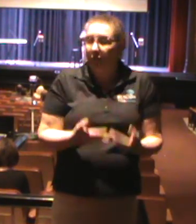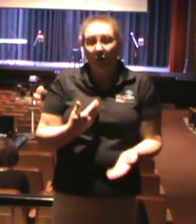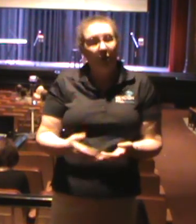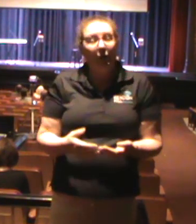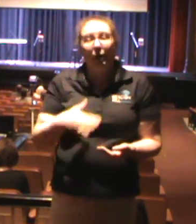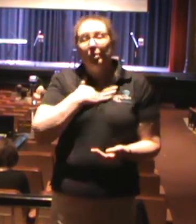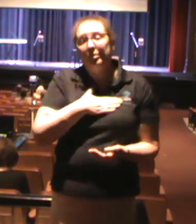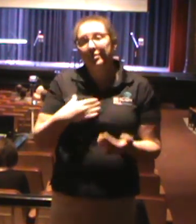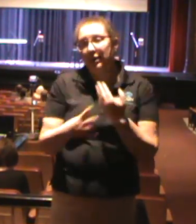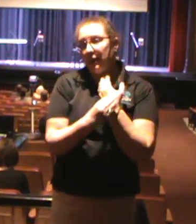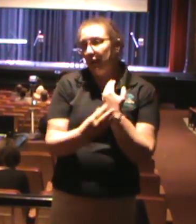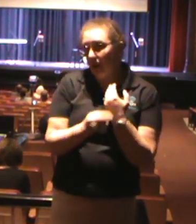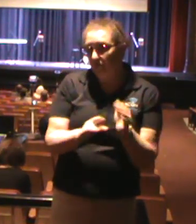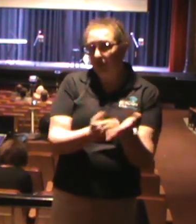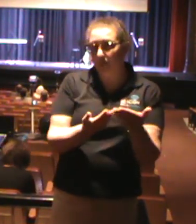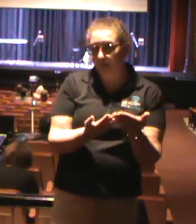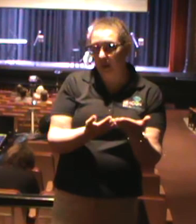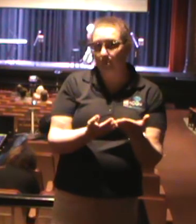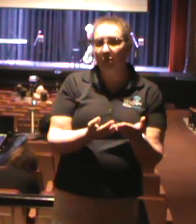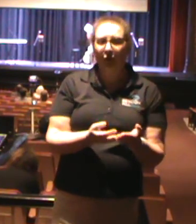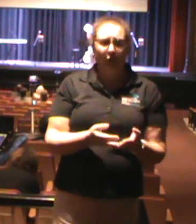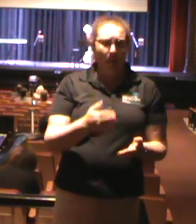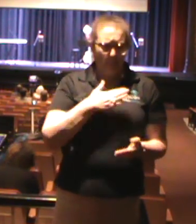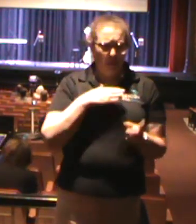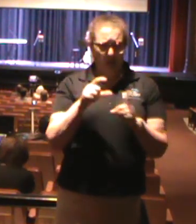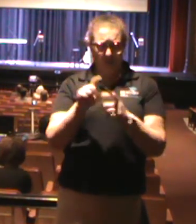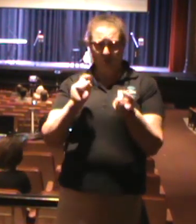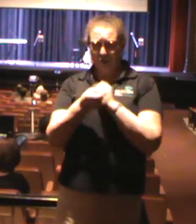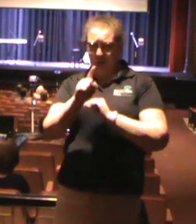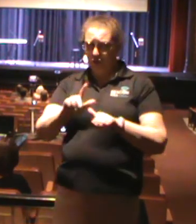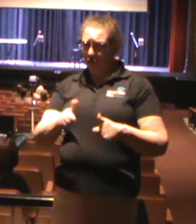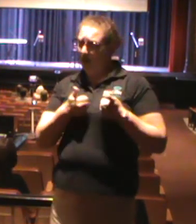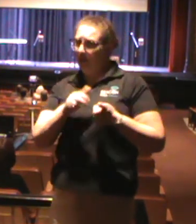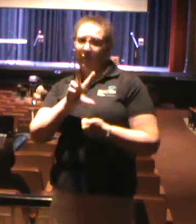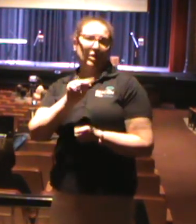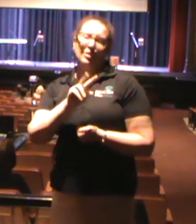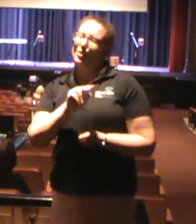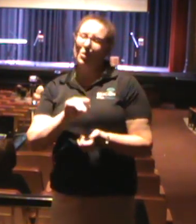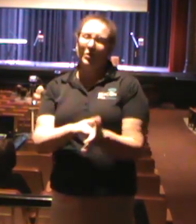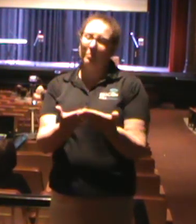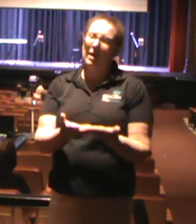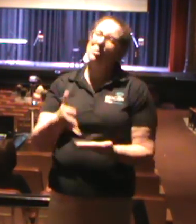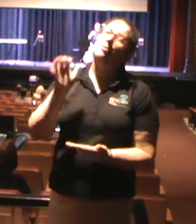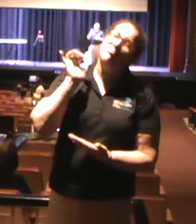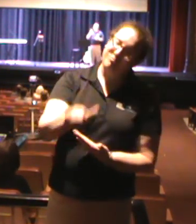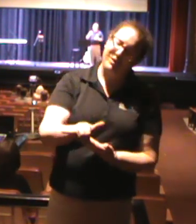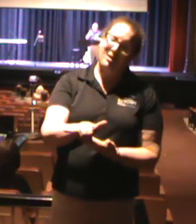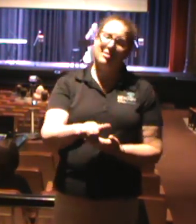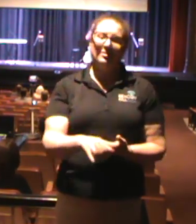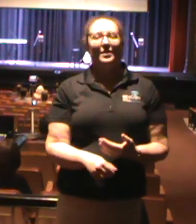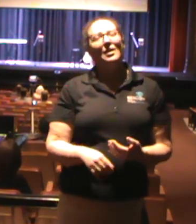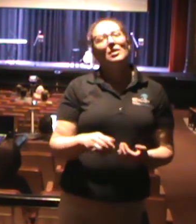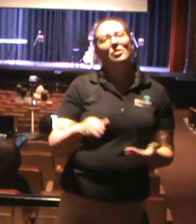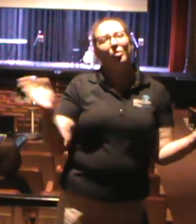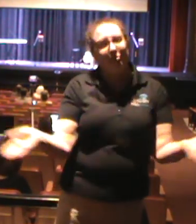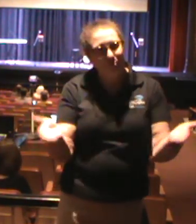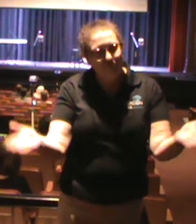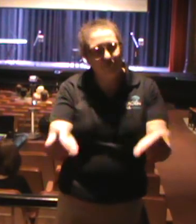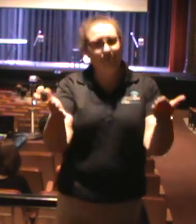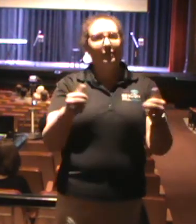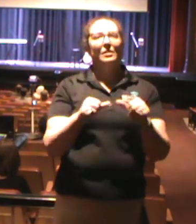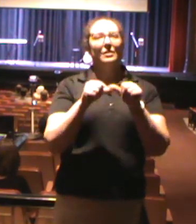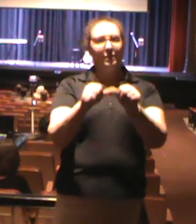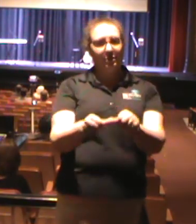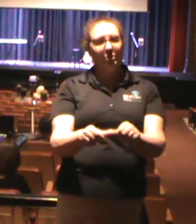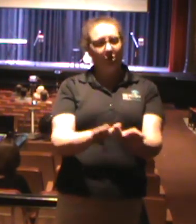Hills, not the words of me that will change your life, but the Word of God, you can change anybody's life. So, we encourage you to keep the Word of God open